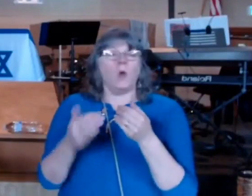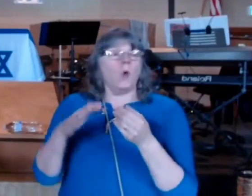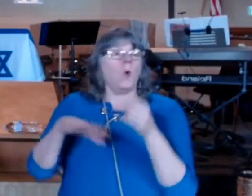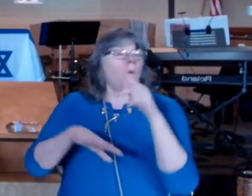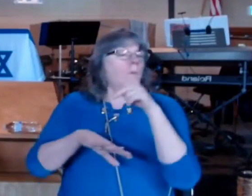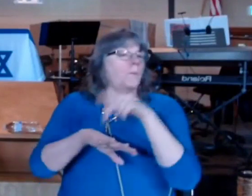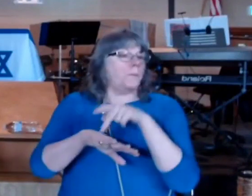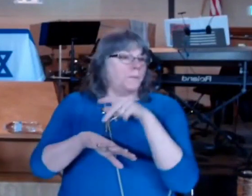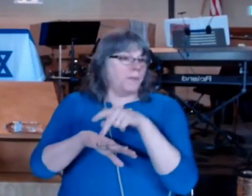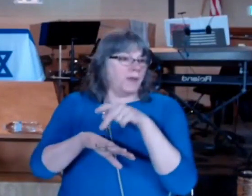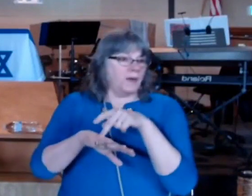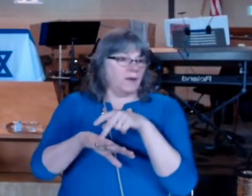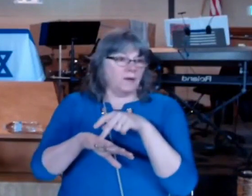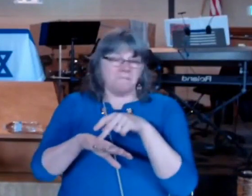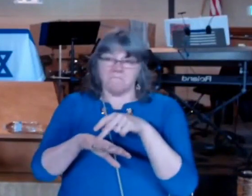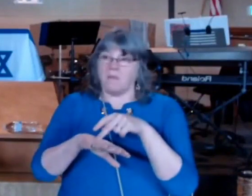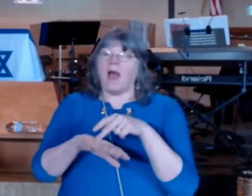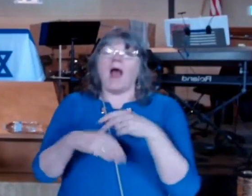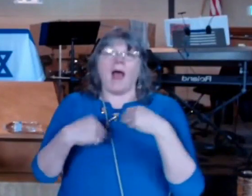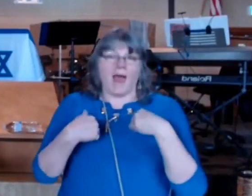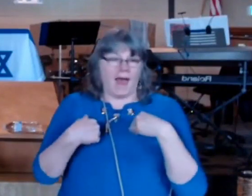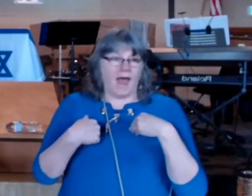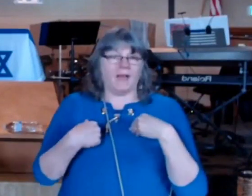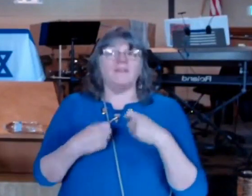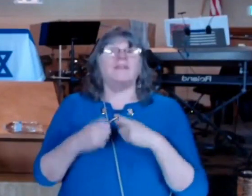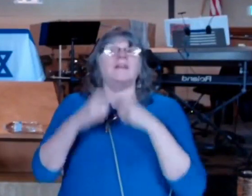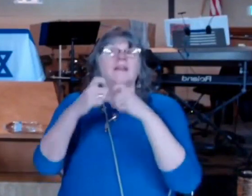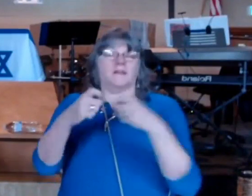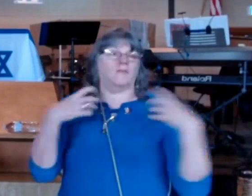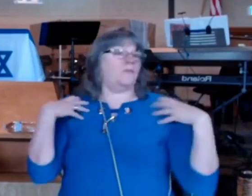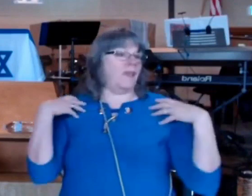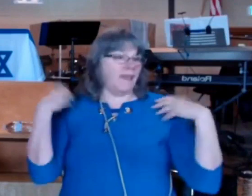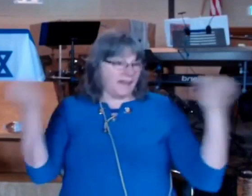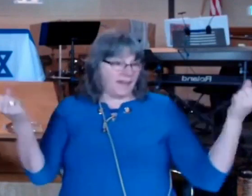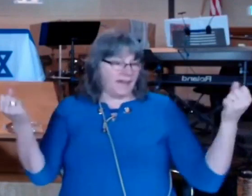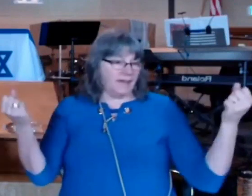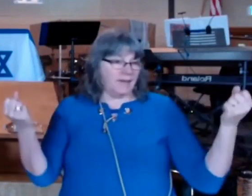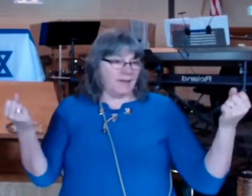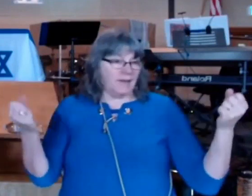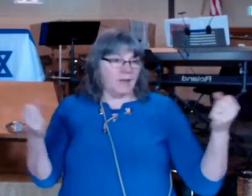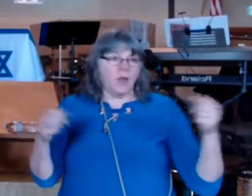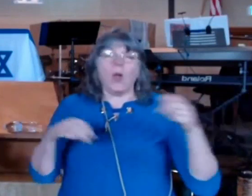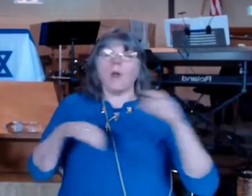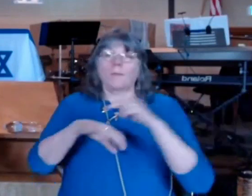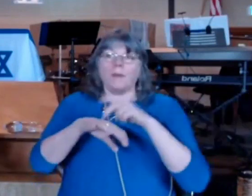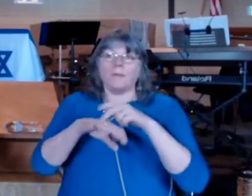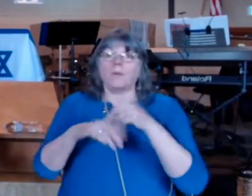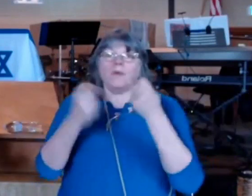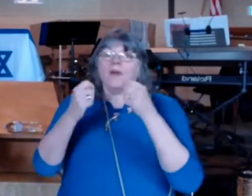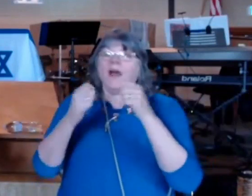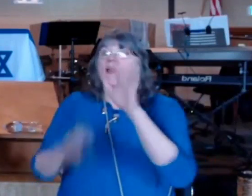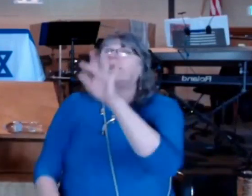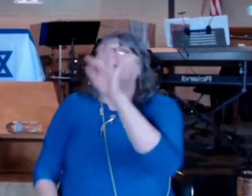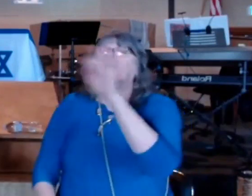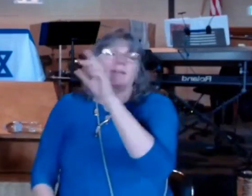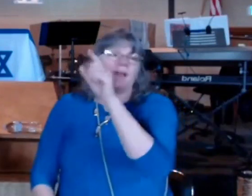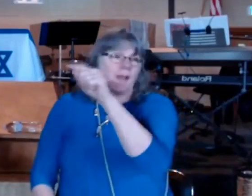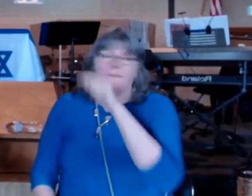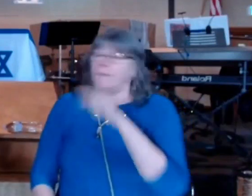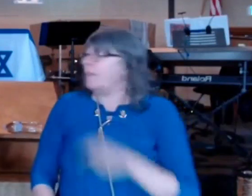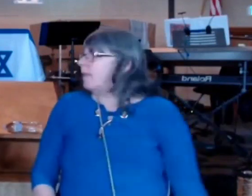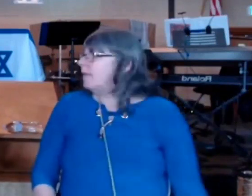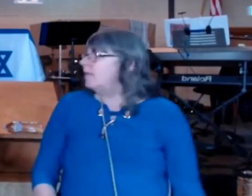was really given the gift of healing he would go and people would try to you read in the book of Acts